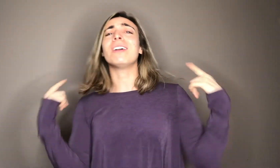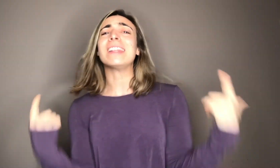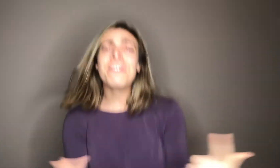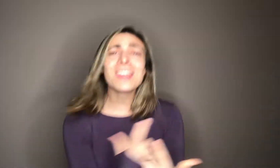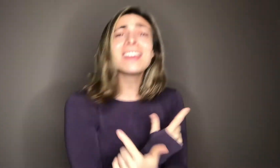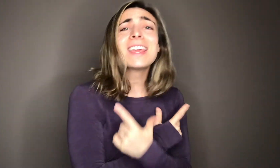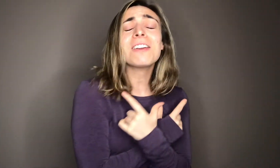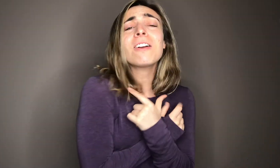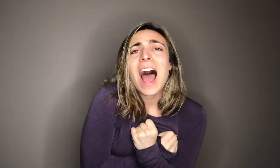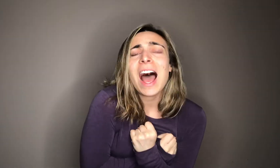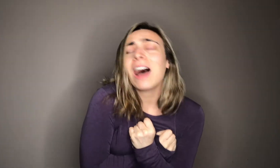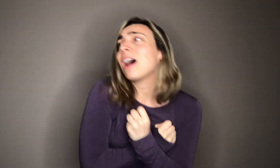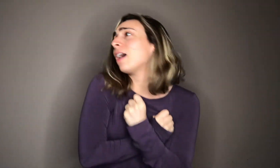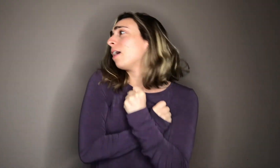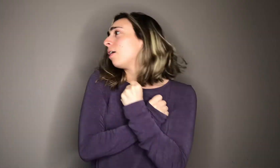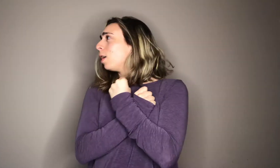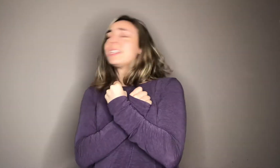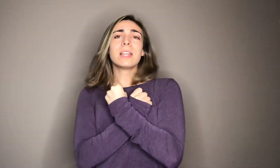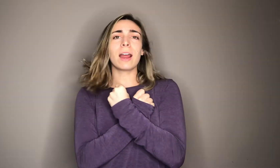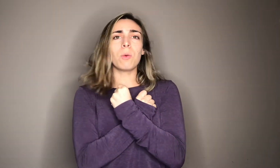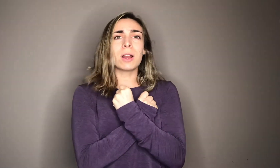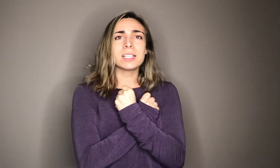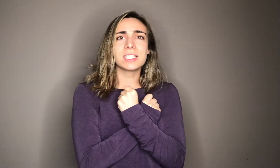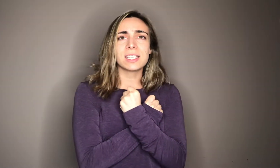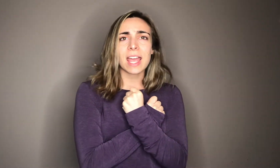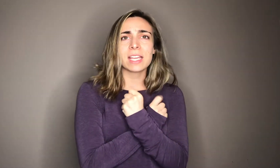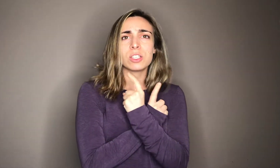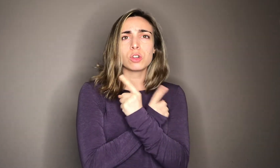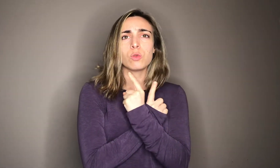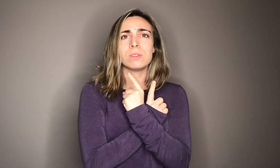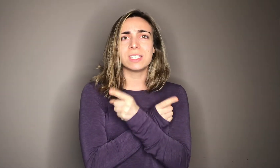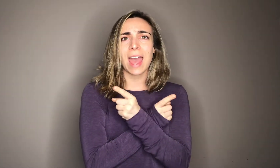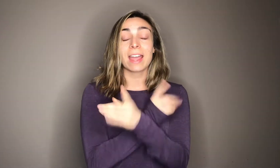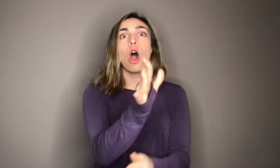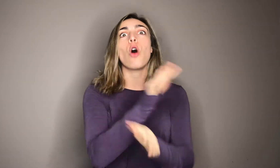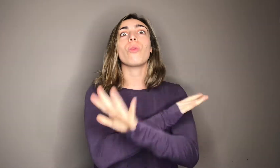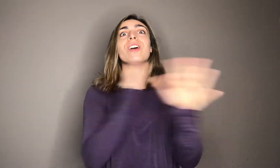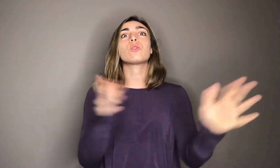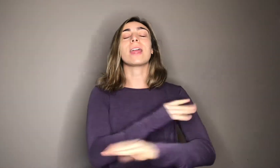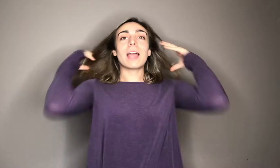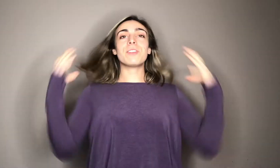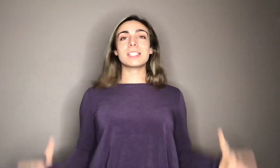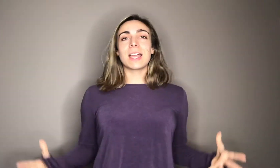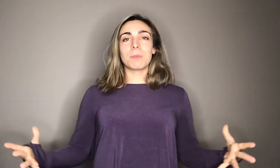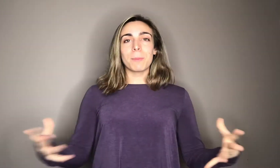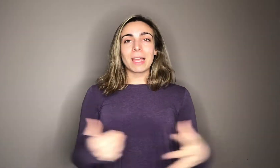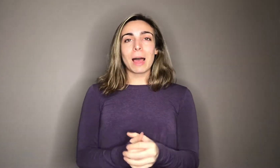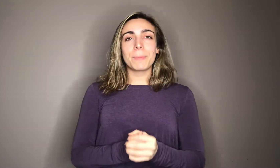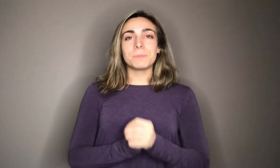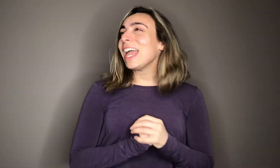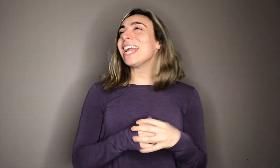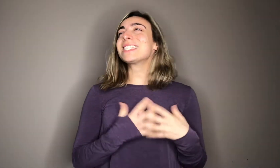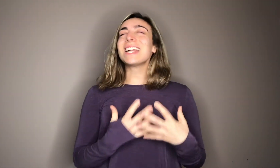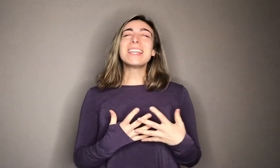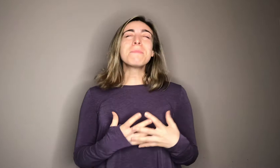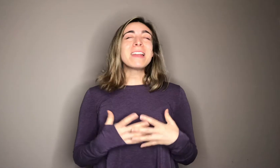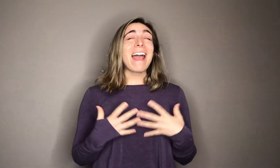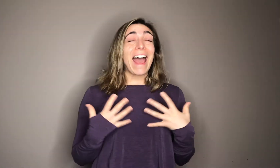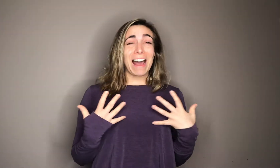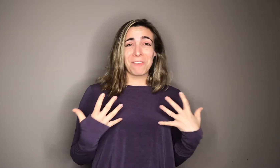Olivia here what did I want to say today oh that's right I have an exam coming up it's not that I'm gonna half